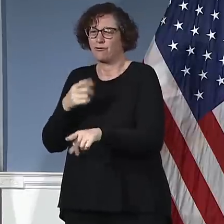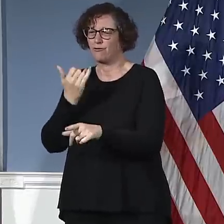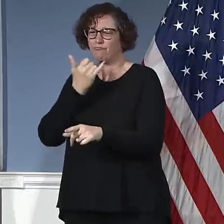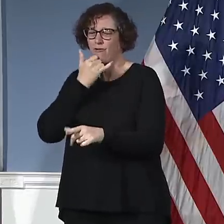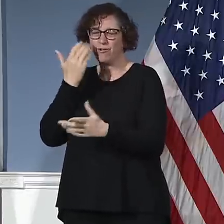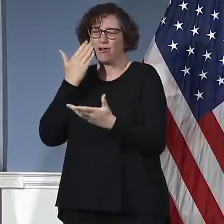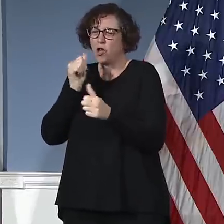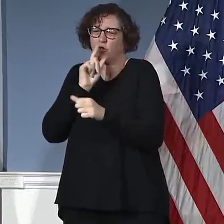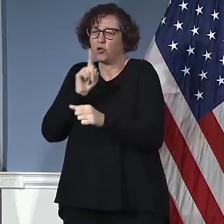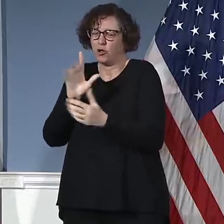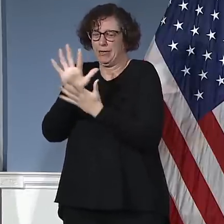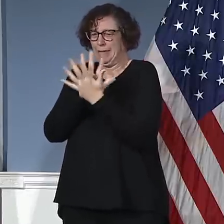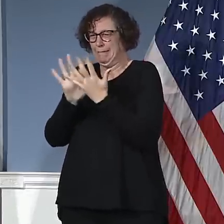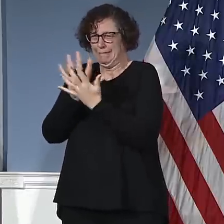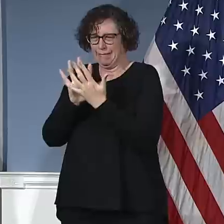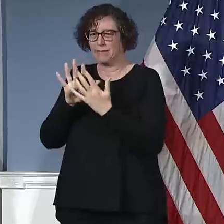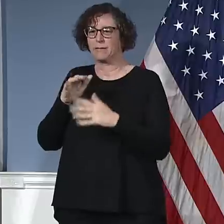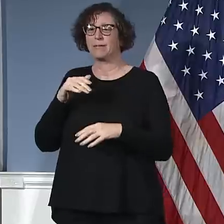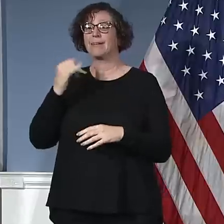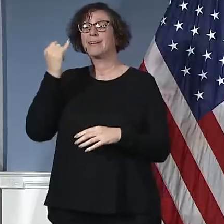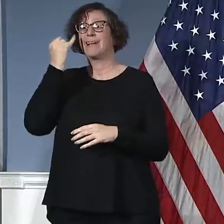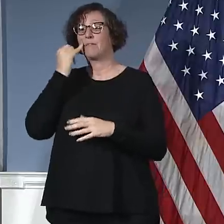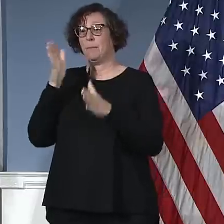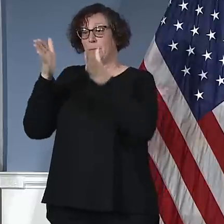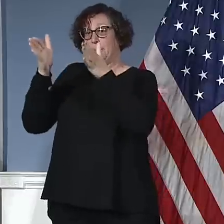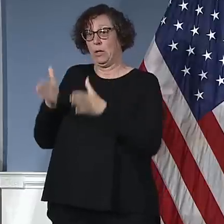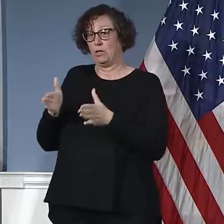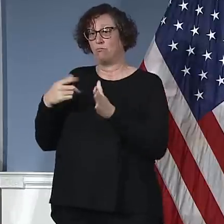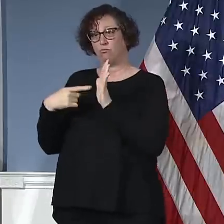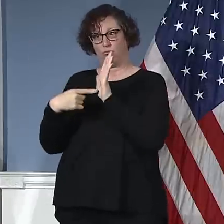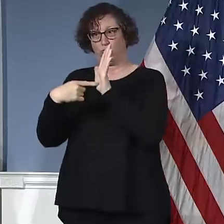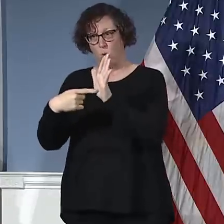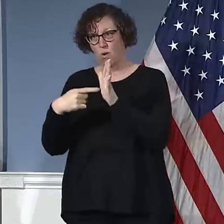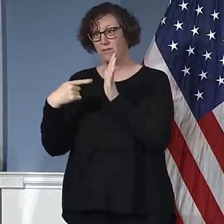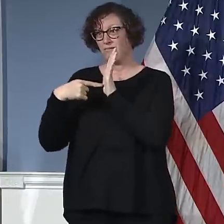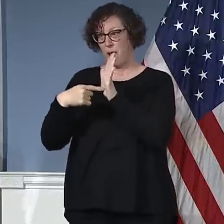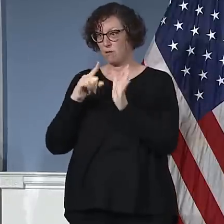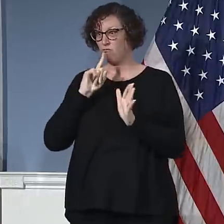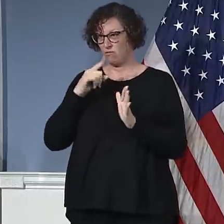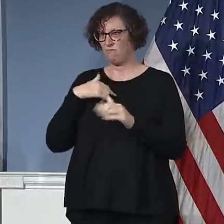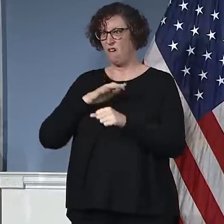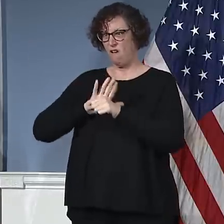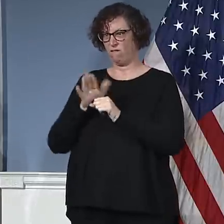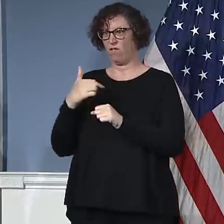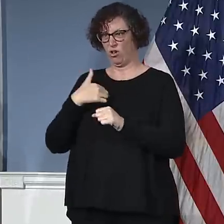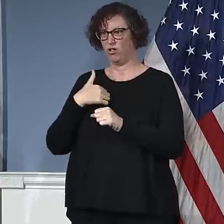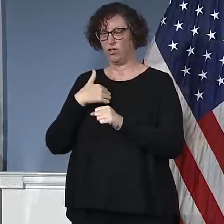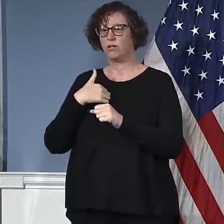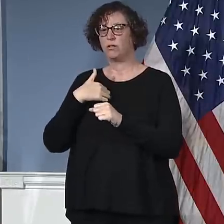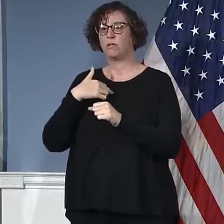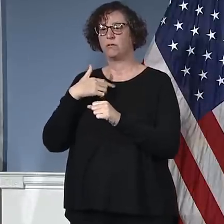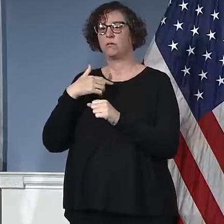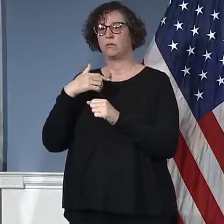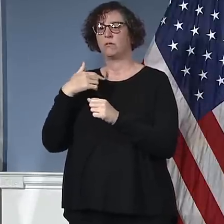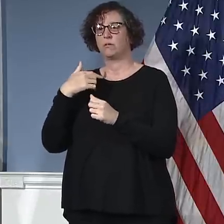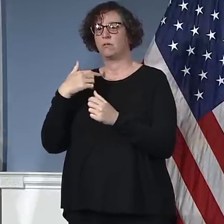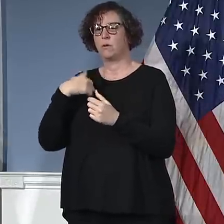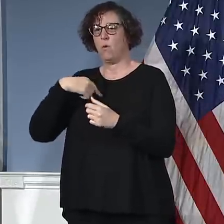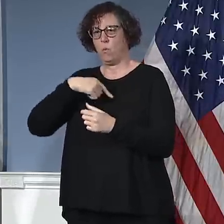is treated differently in terms of health care. So I think that's pretty obvious that someone is being treated differently and